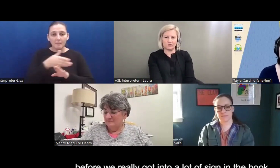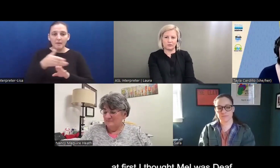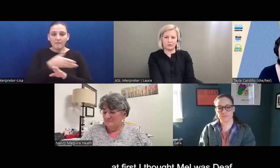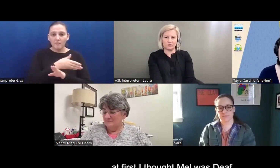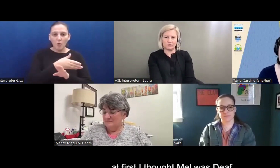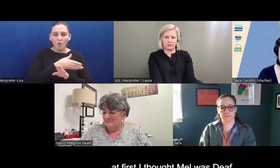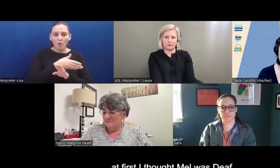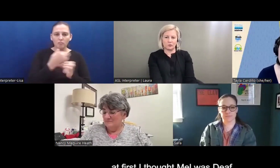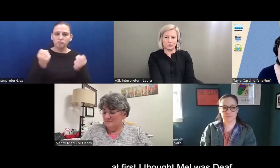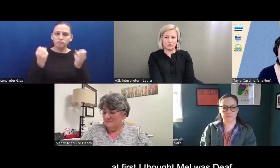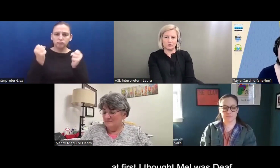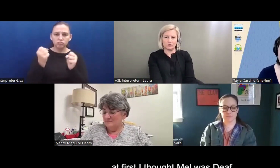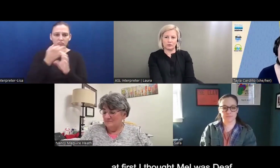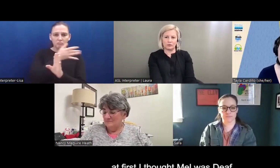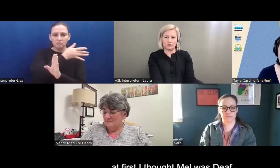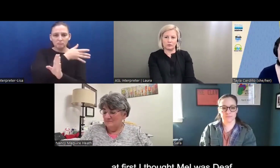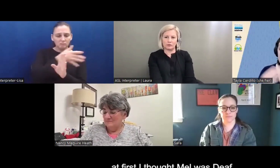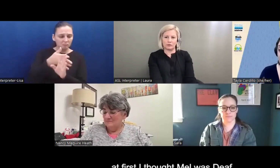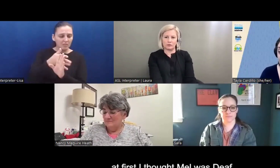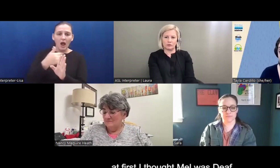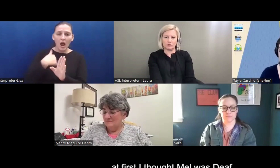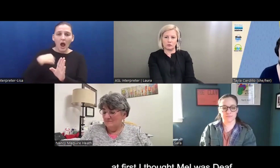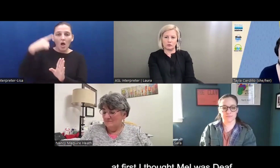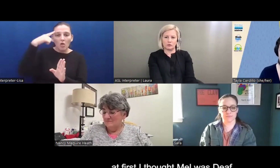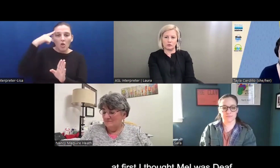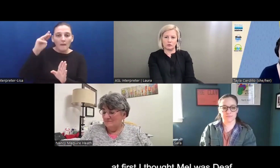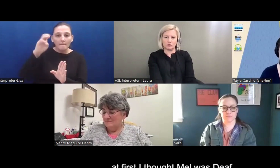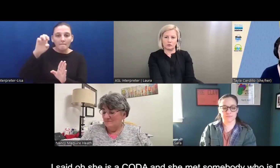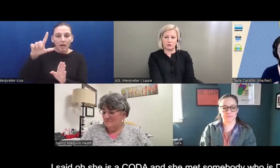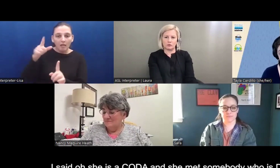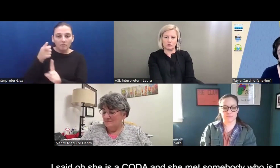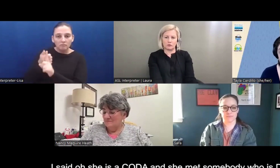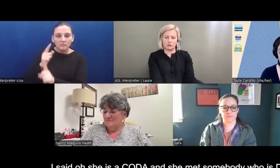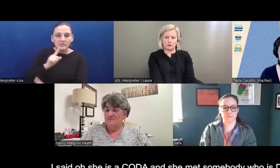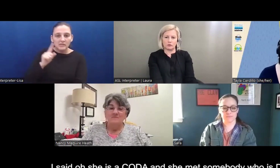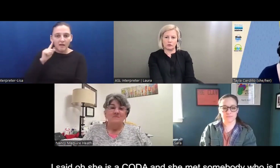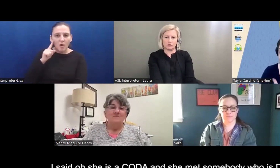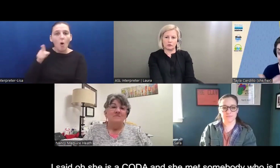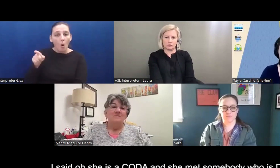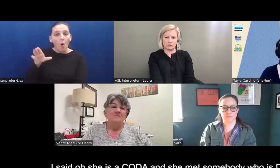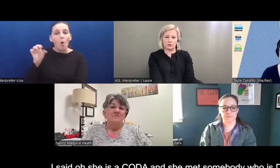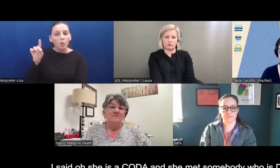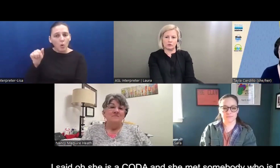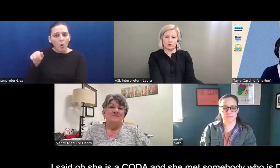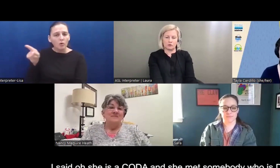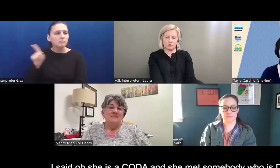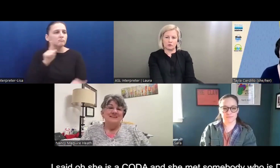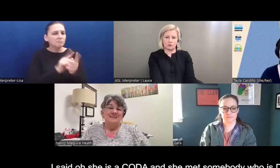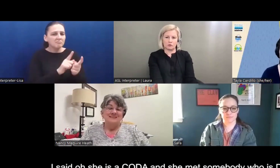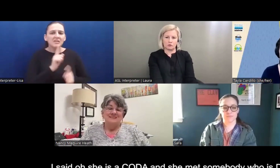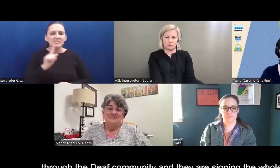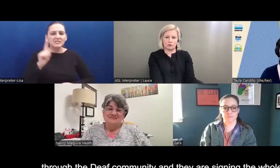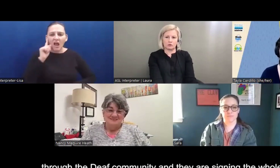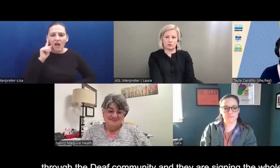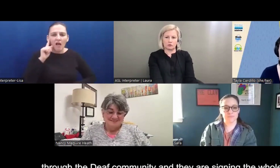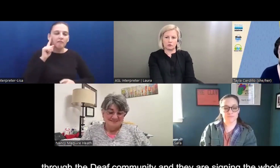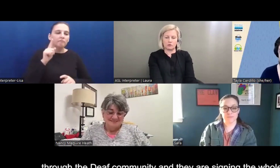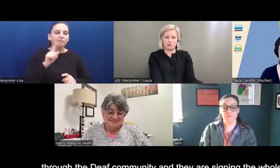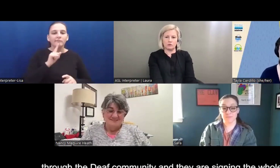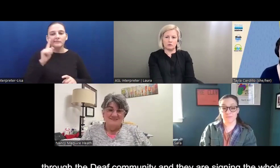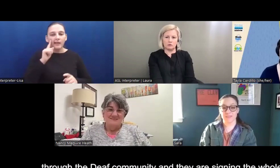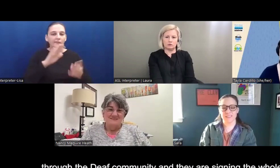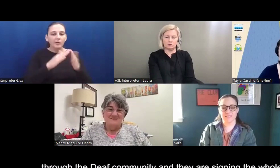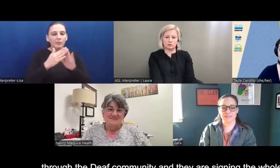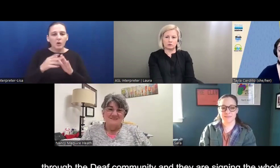At first I thought Mel was deaf. I was like, oh, she's a coda. And then she met someone who was deaf, like through the deaf community and they're